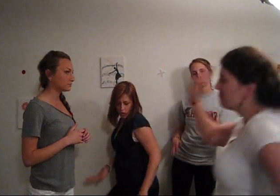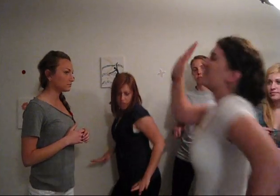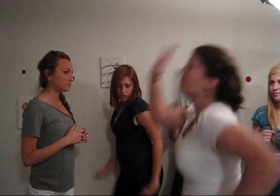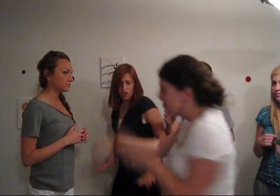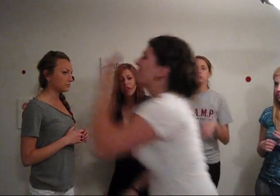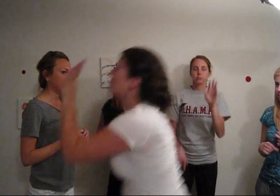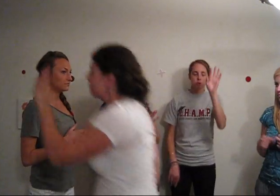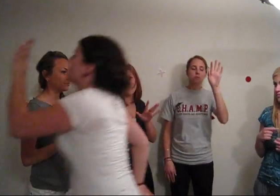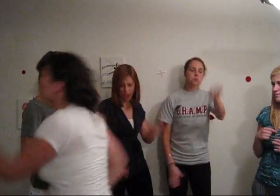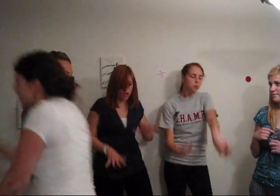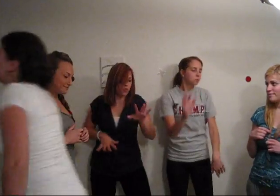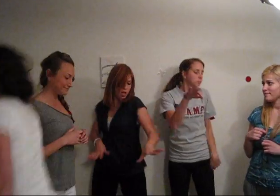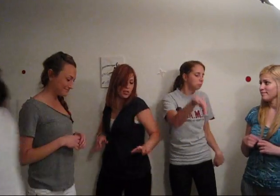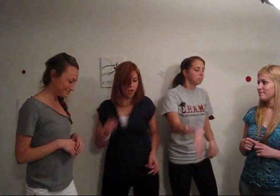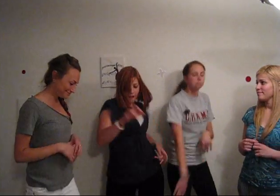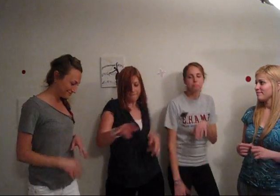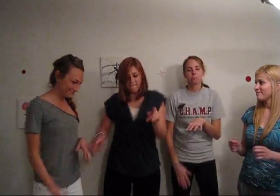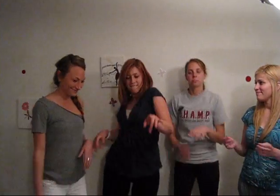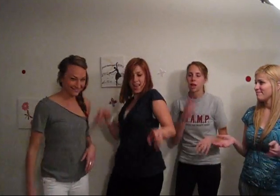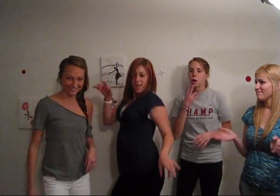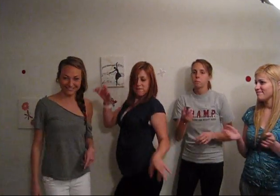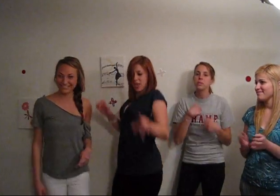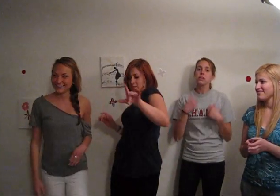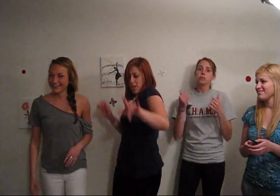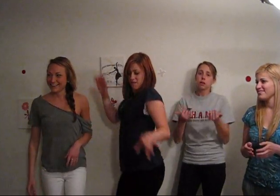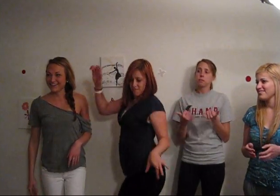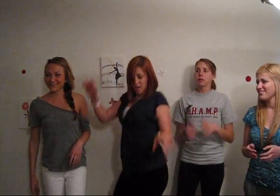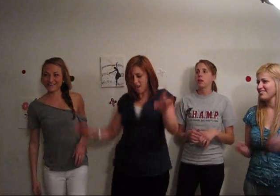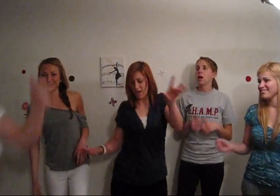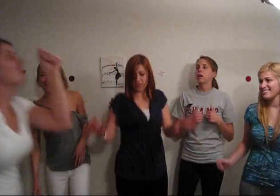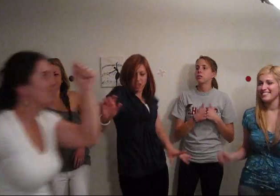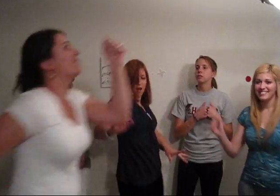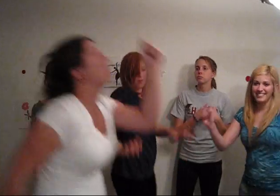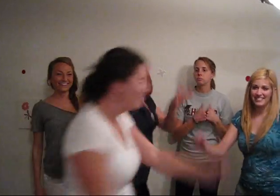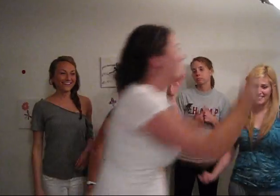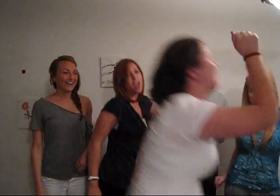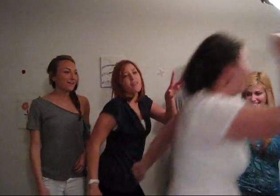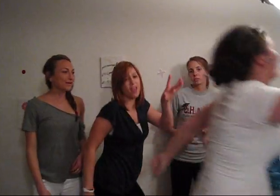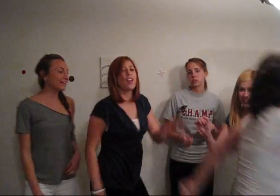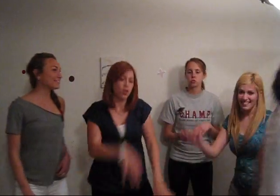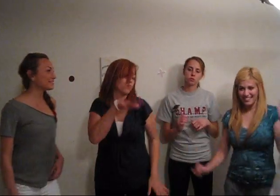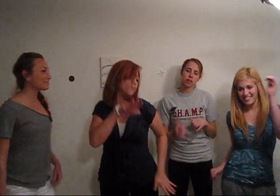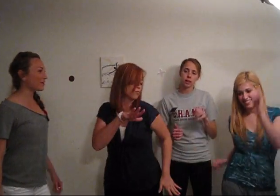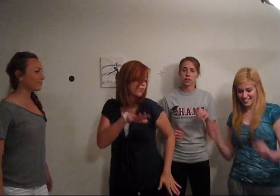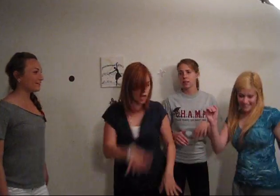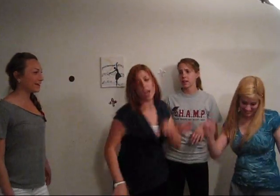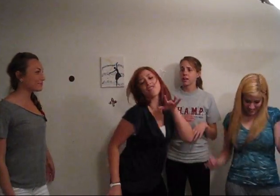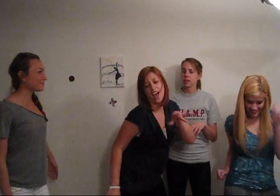me? Do you love me? I can